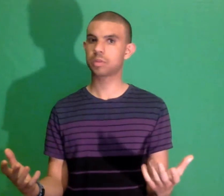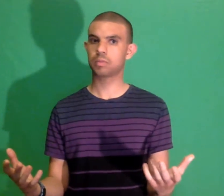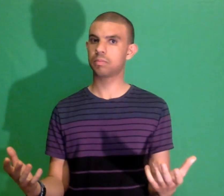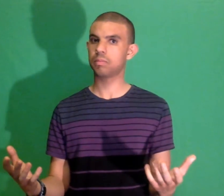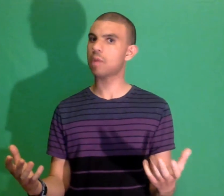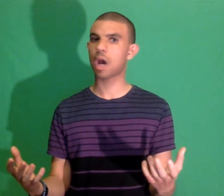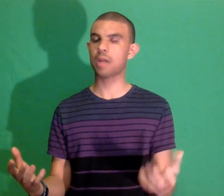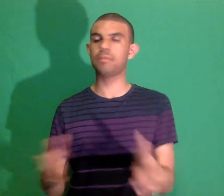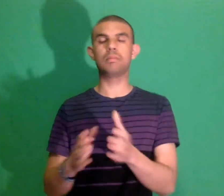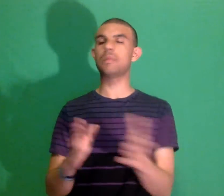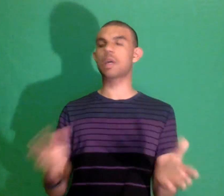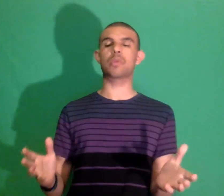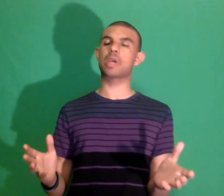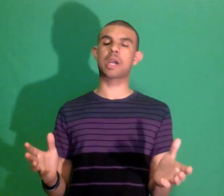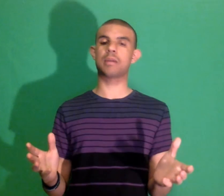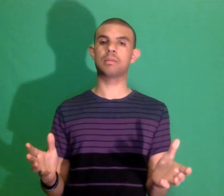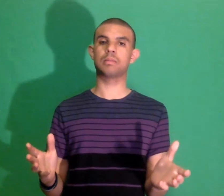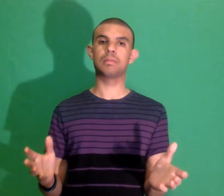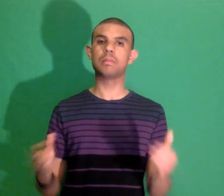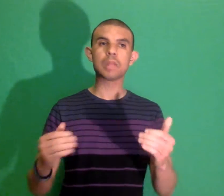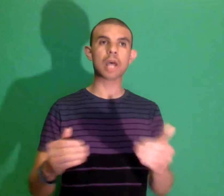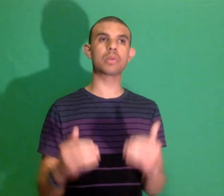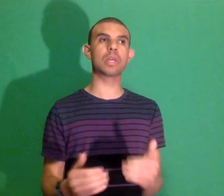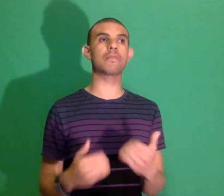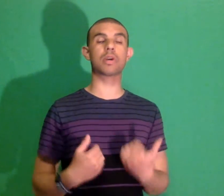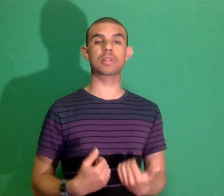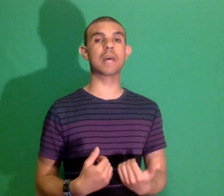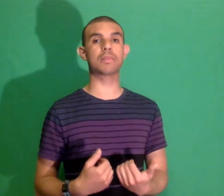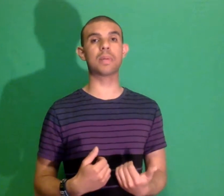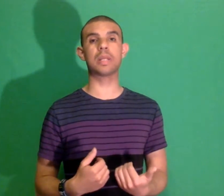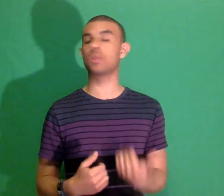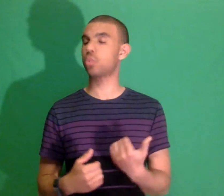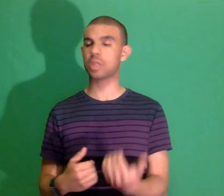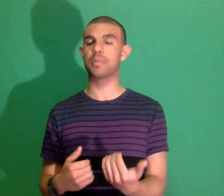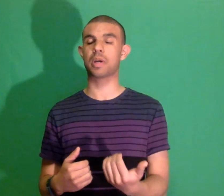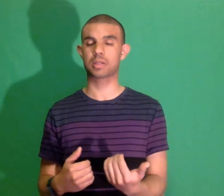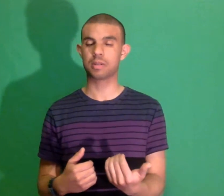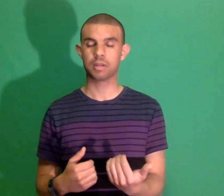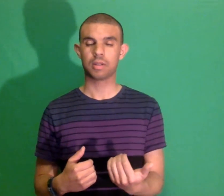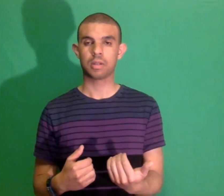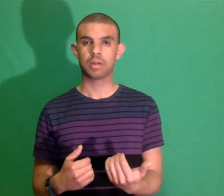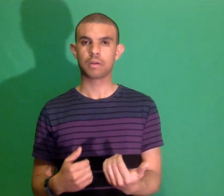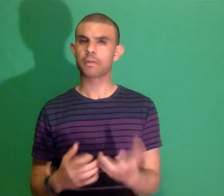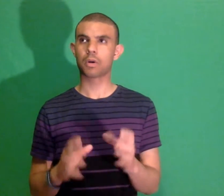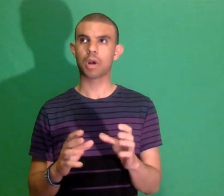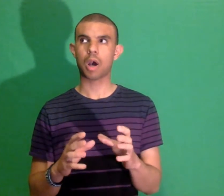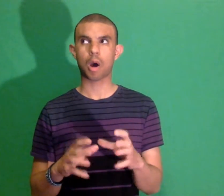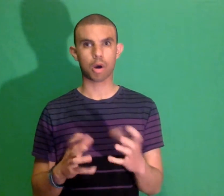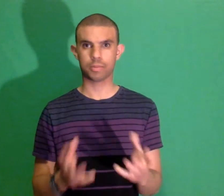not not not okay not okay for us to have to pay like 20 bucks for a hard mode